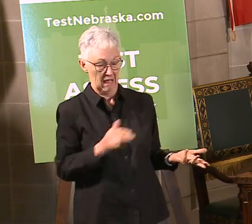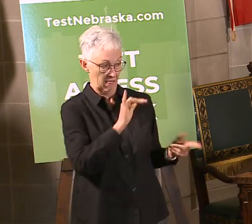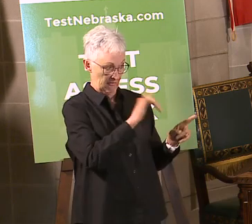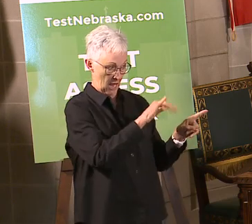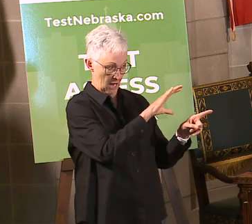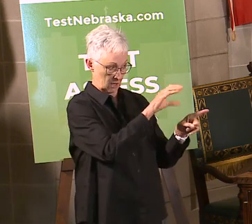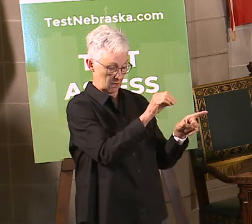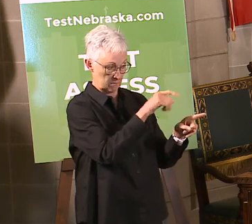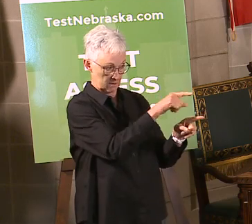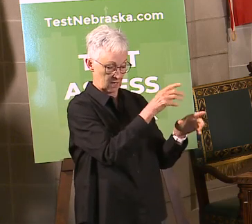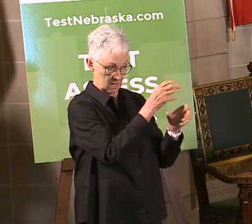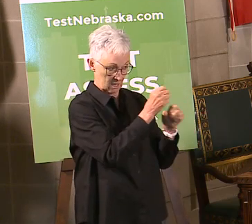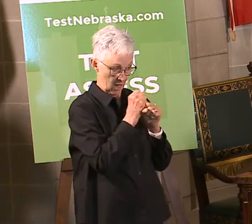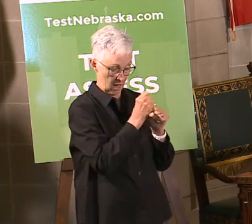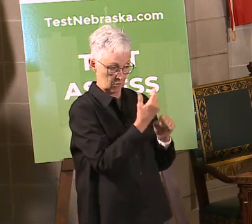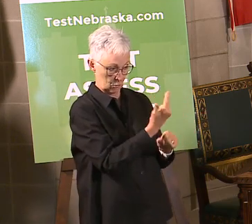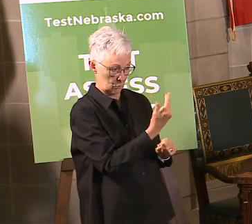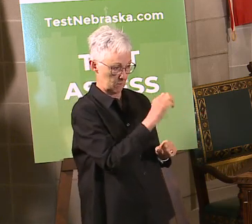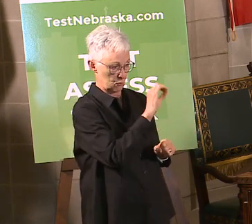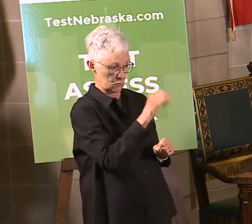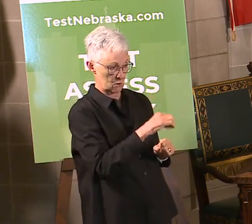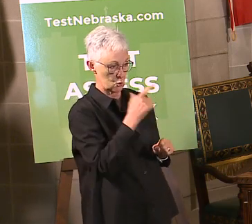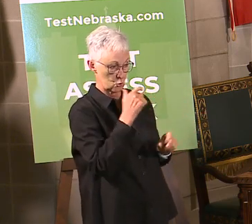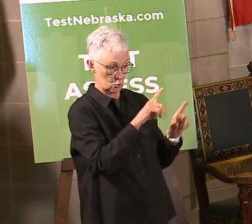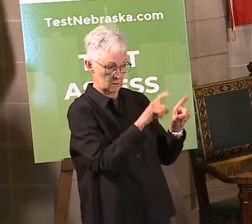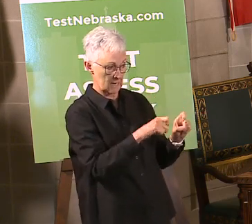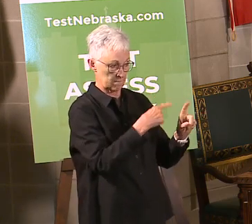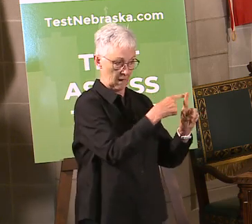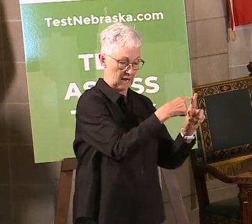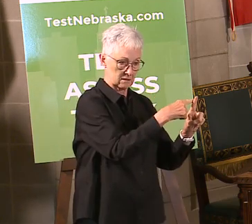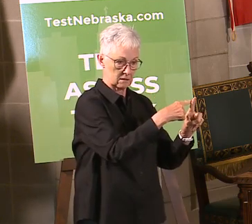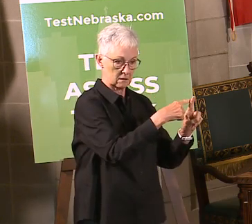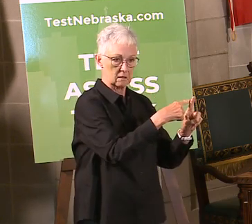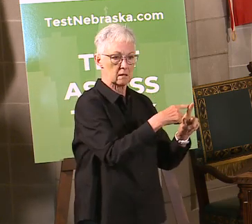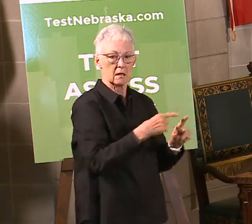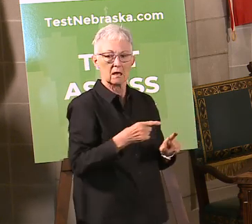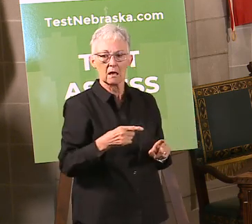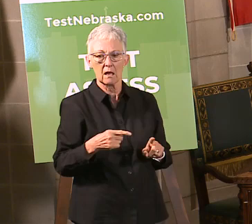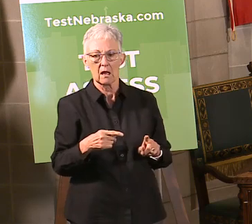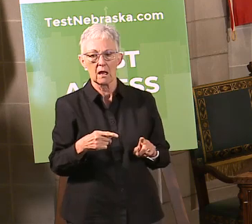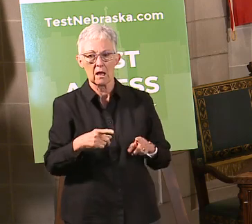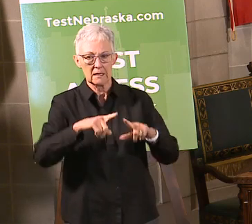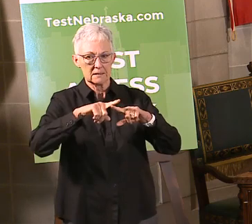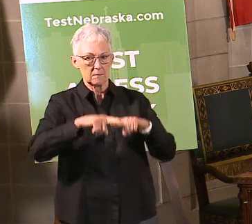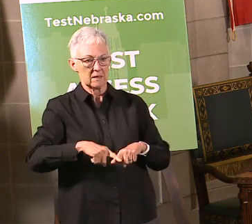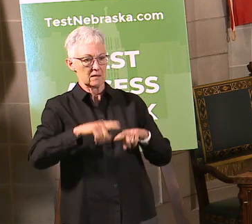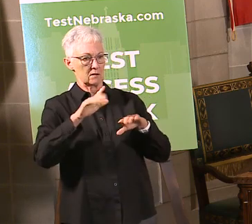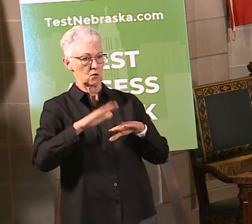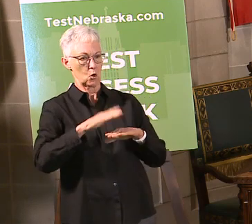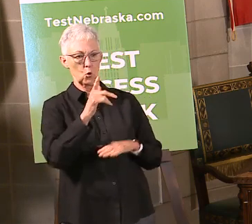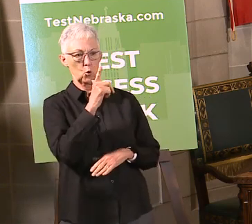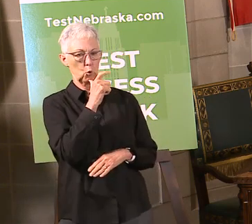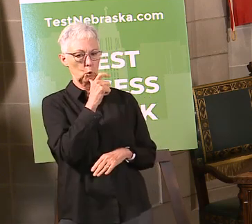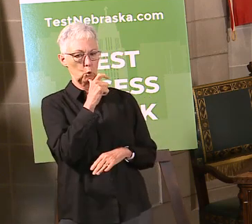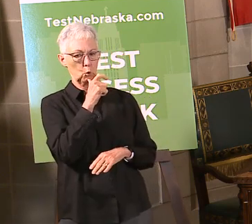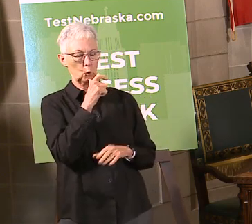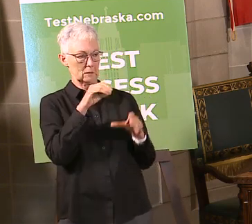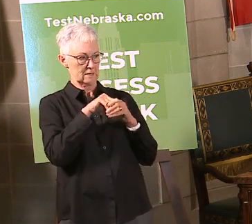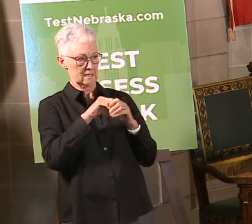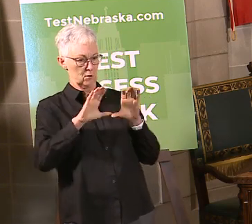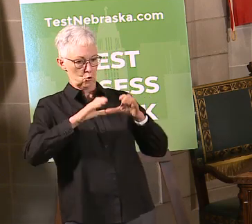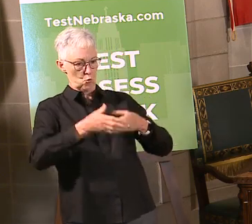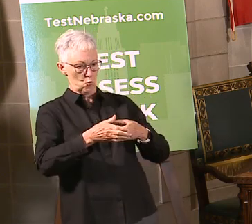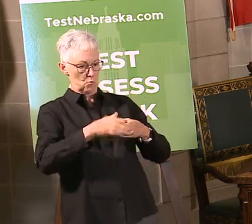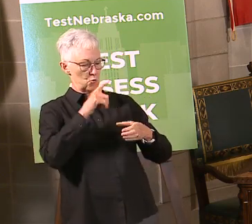say, double-digit testing rate with some of the other tests we've been doing? And it gets back to the population we're testing. So, again, what we've done is we've prioritized